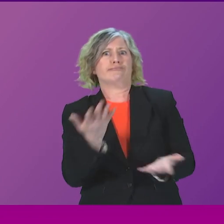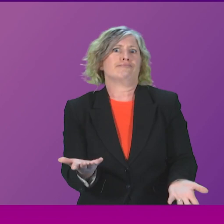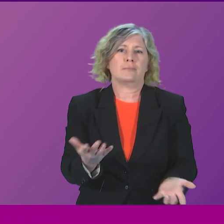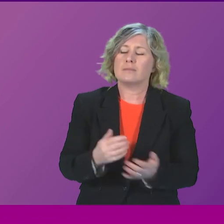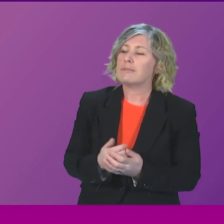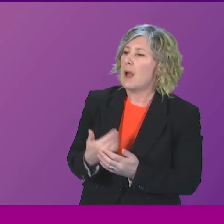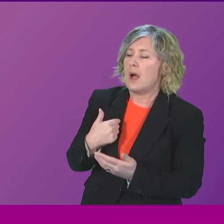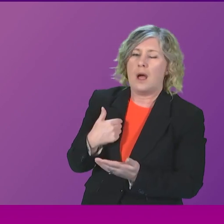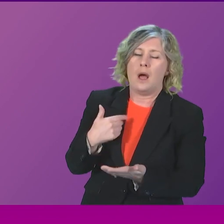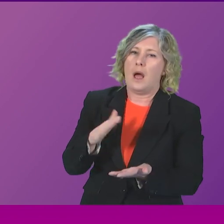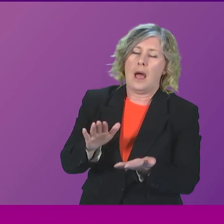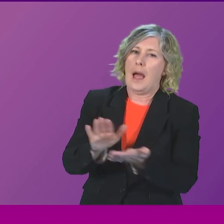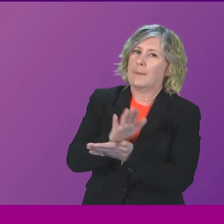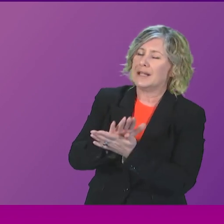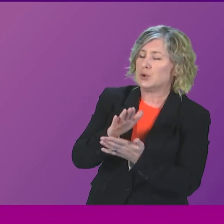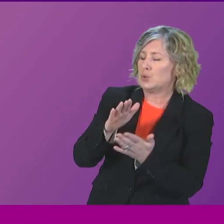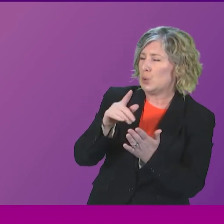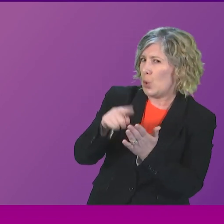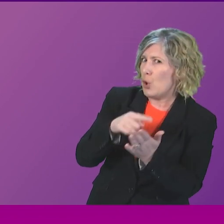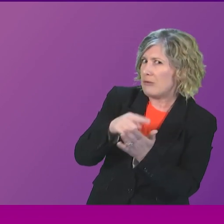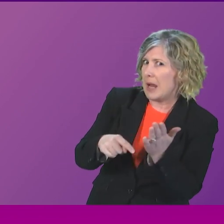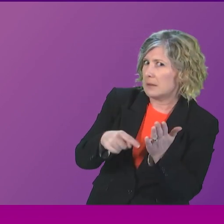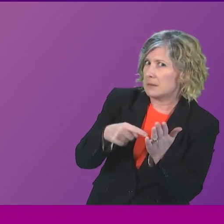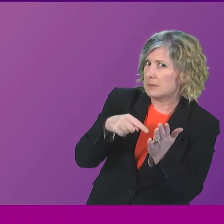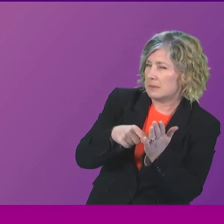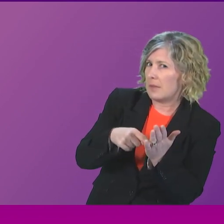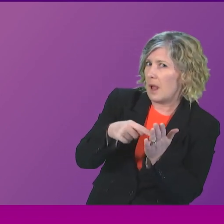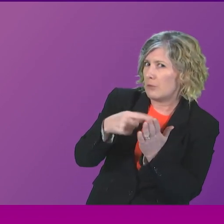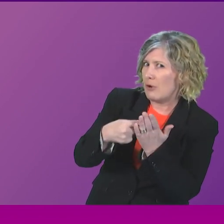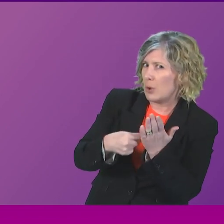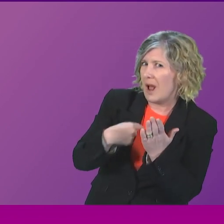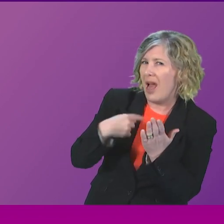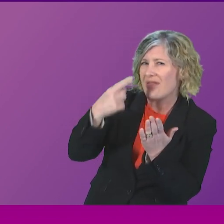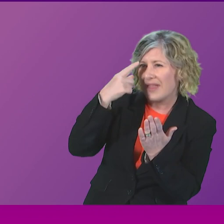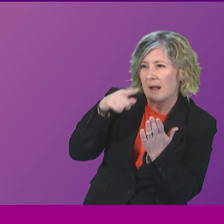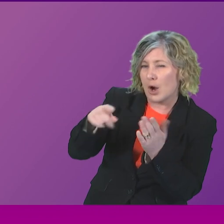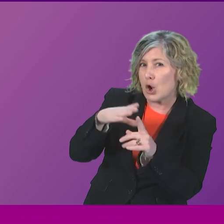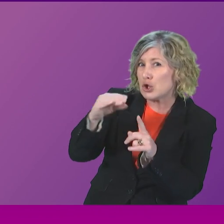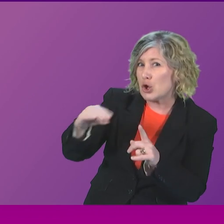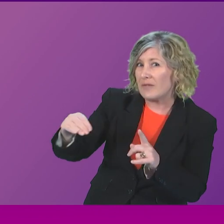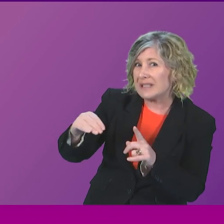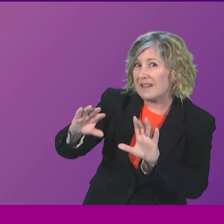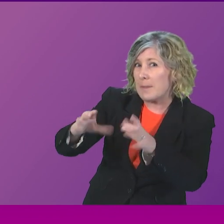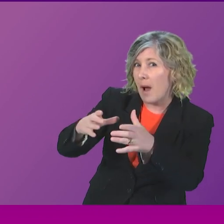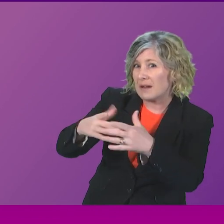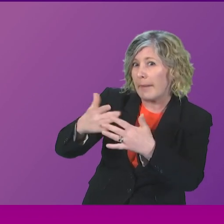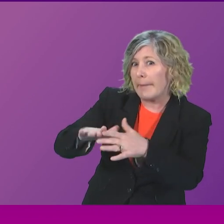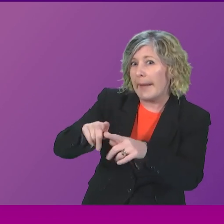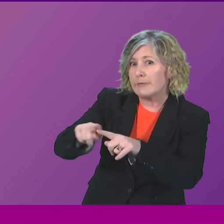I'm happy to correct the record if I'm wrong, of course, but I believe that Council has been propped up by the Conservative Party and Megan Gallagher